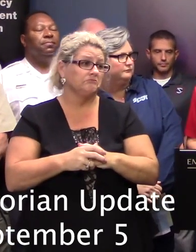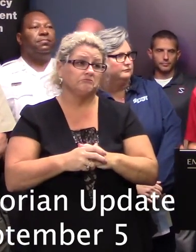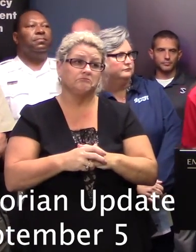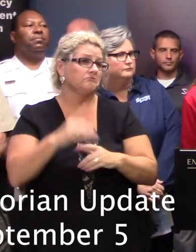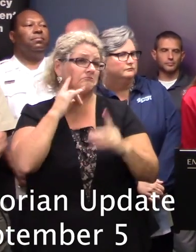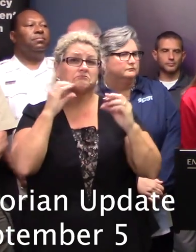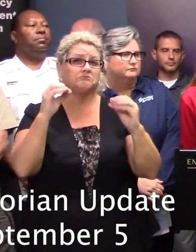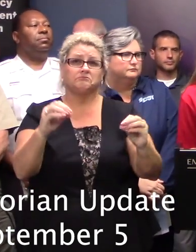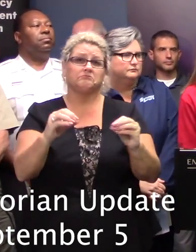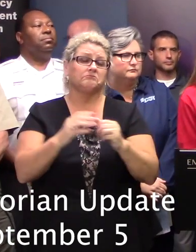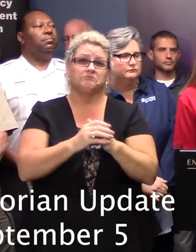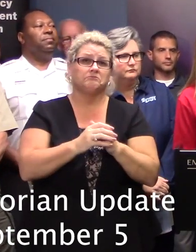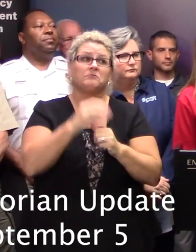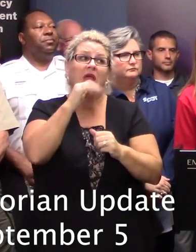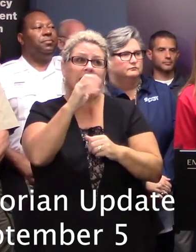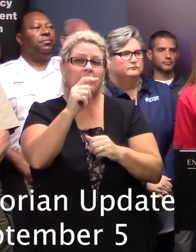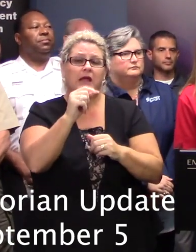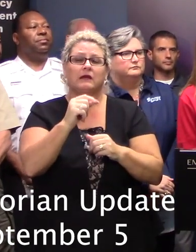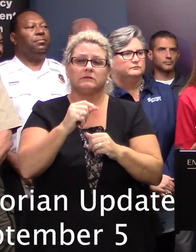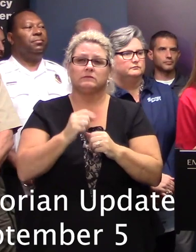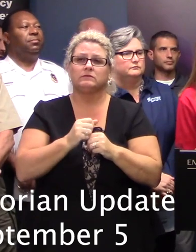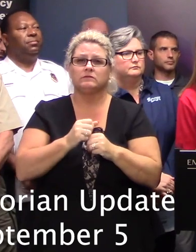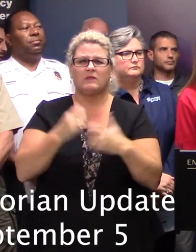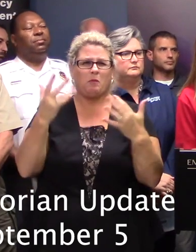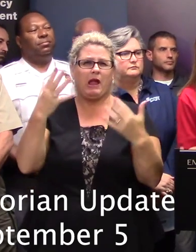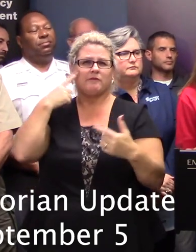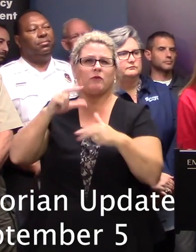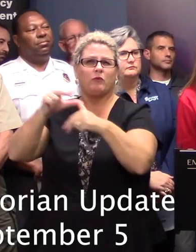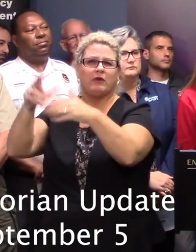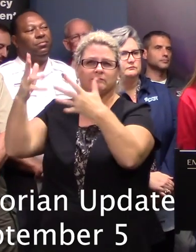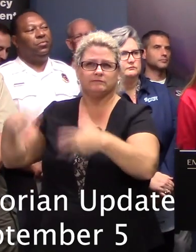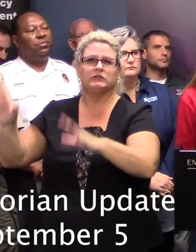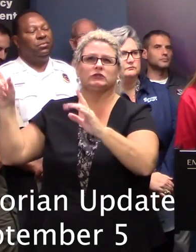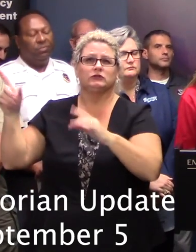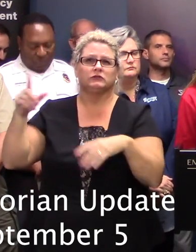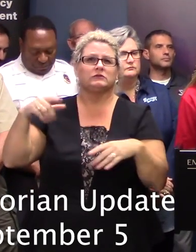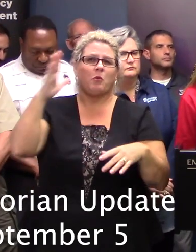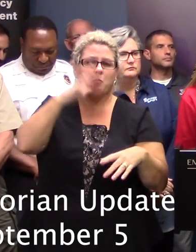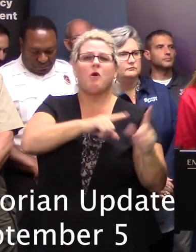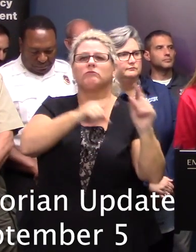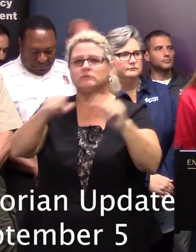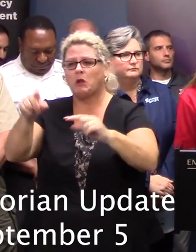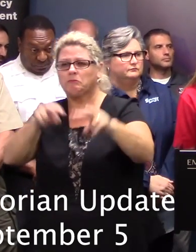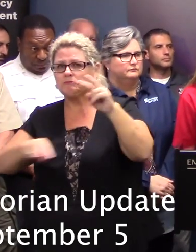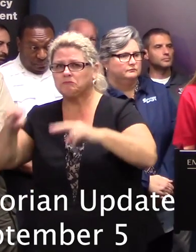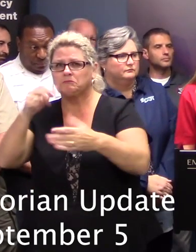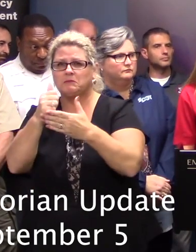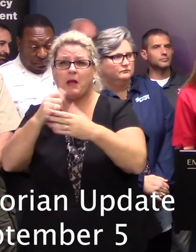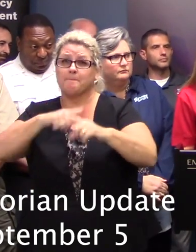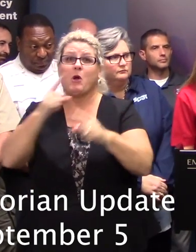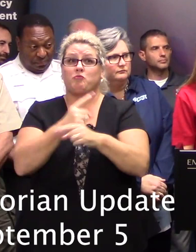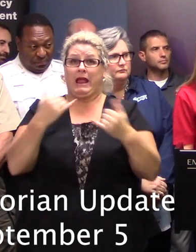None that we know of yet. have to wait in a lot of ways for the storm to pass before they can come in to assist. So